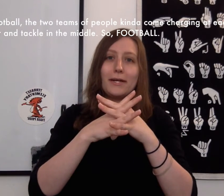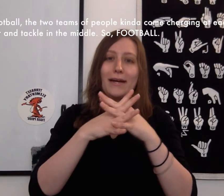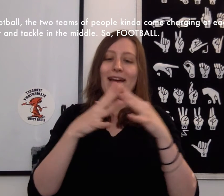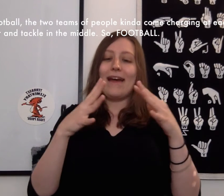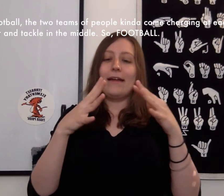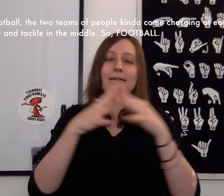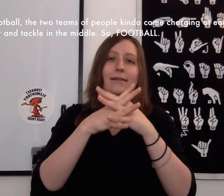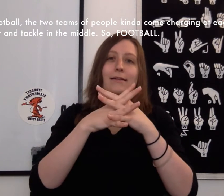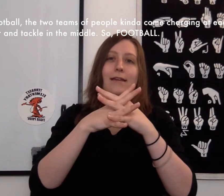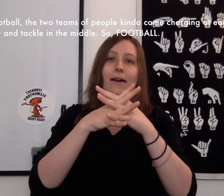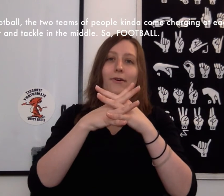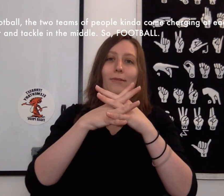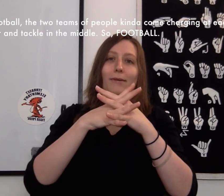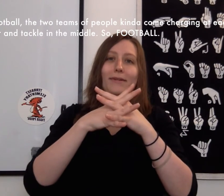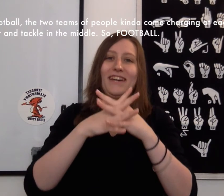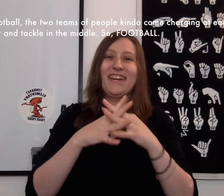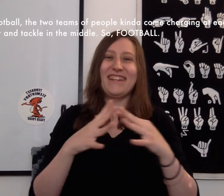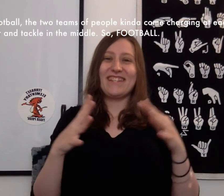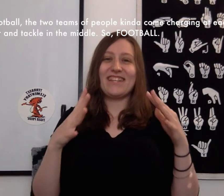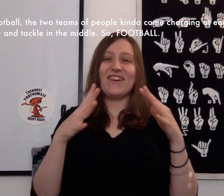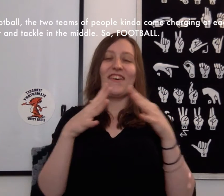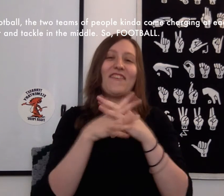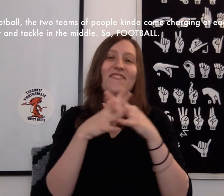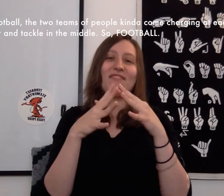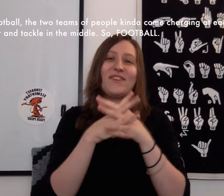and tackle in the middle. So football.